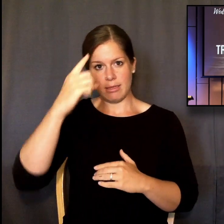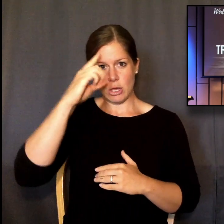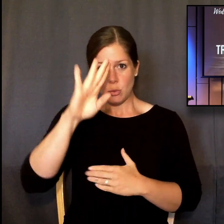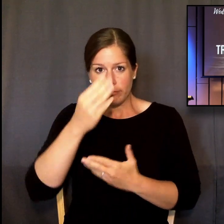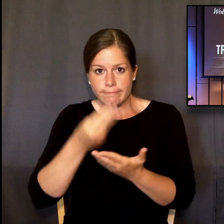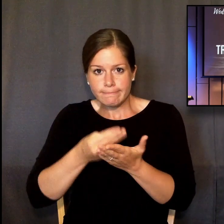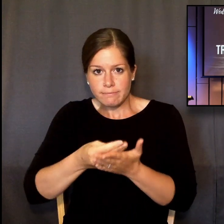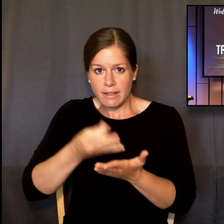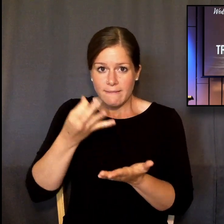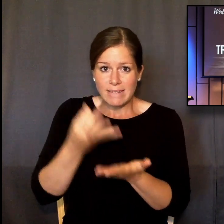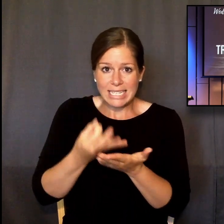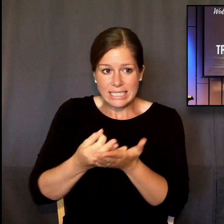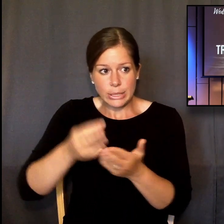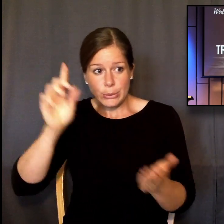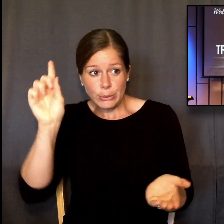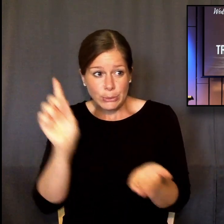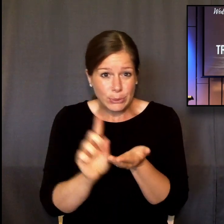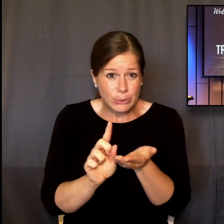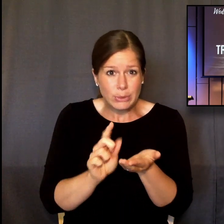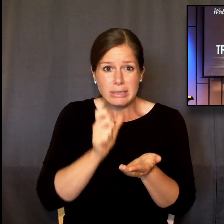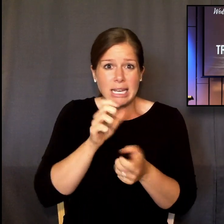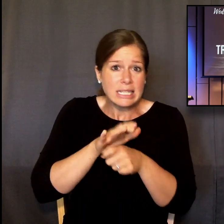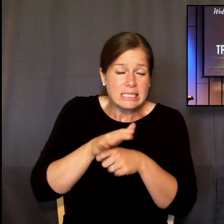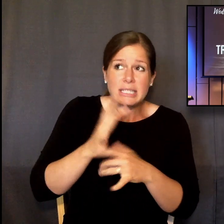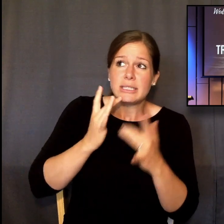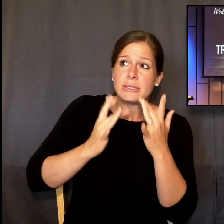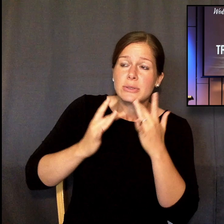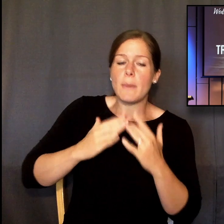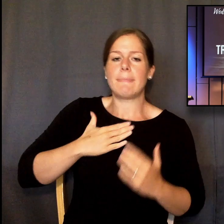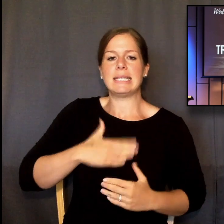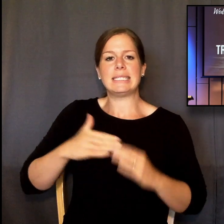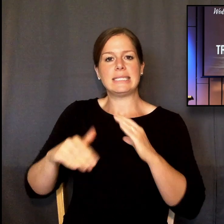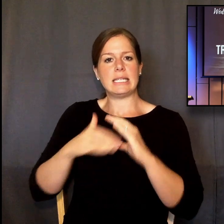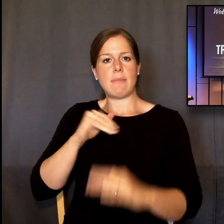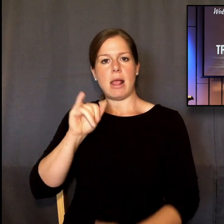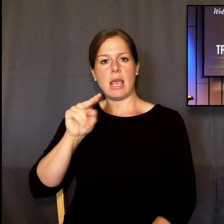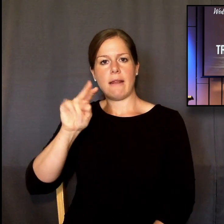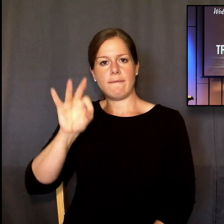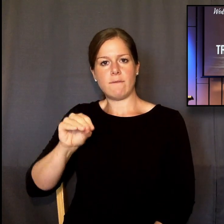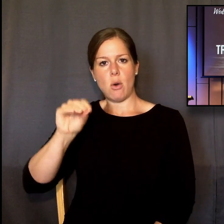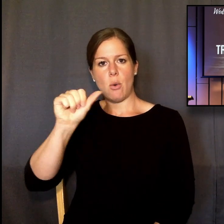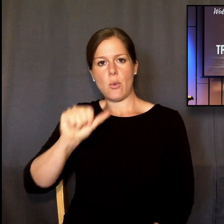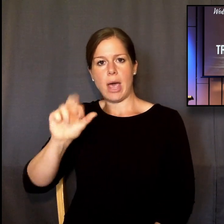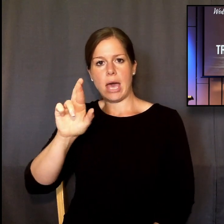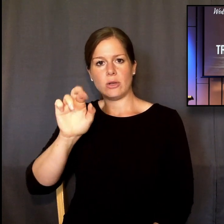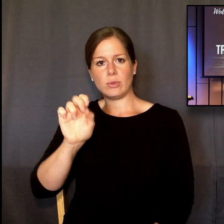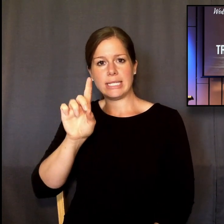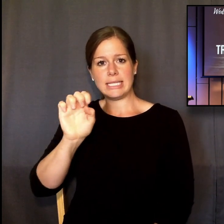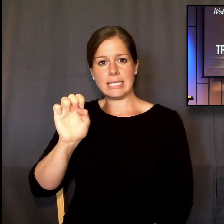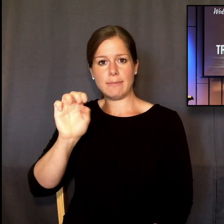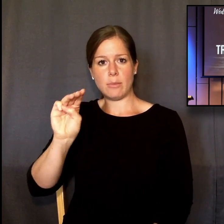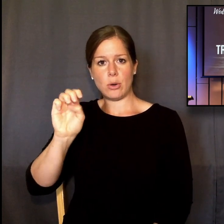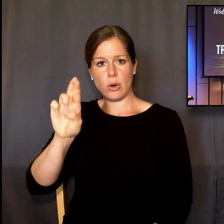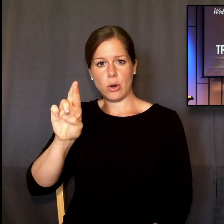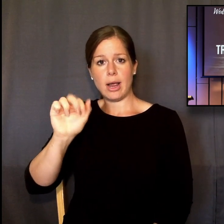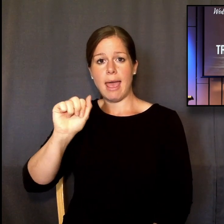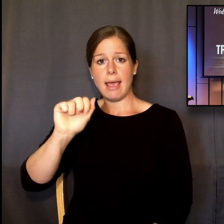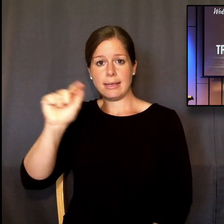at RedeemerAZ.org. That is info at RedeemerAZ.org. The people of Redeemer continue to be